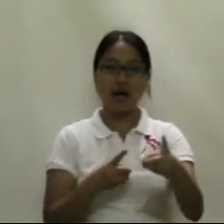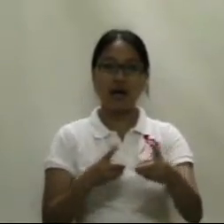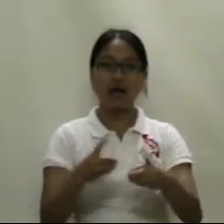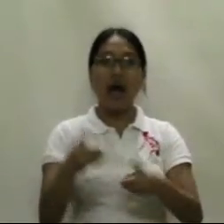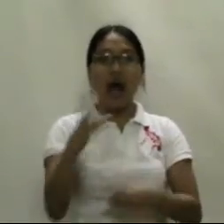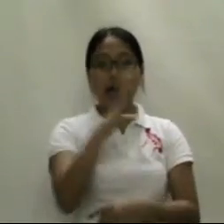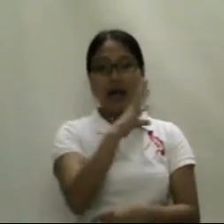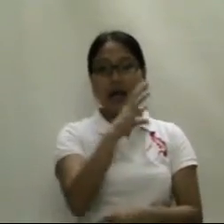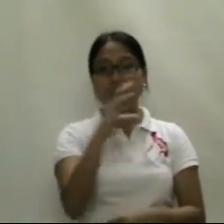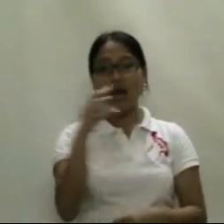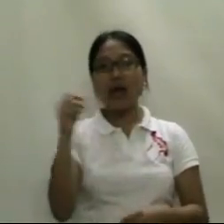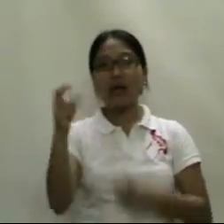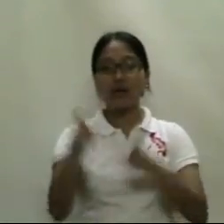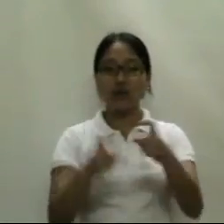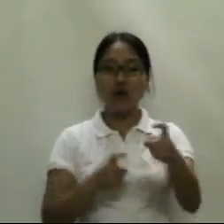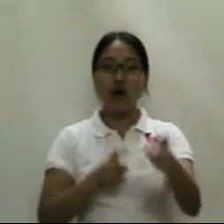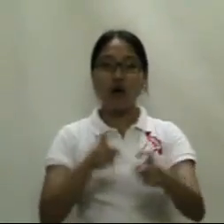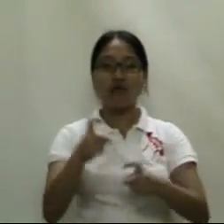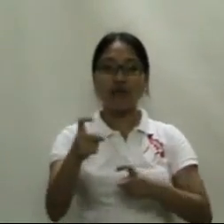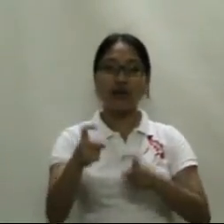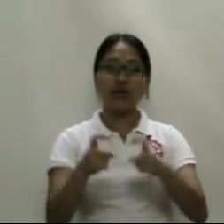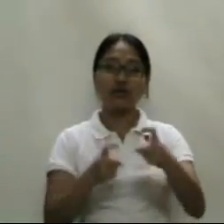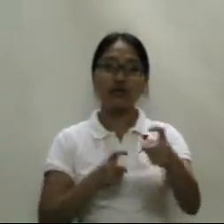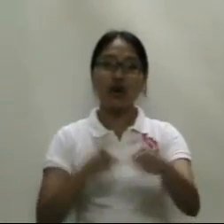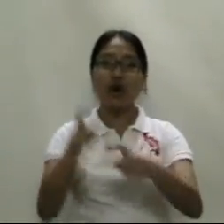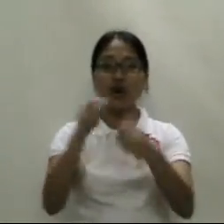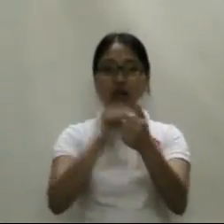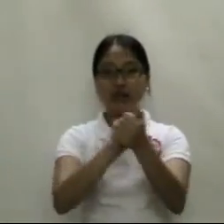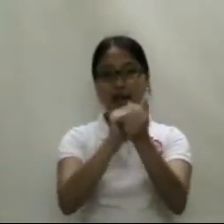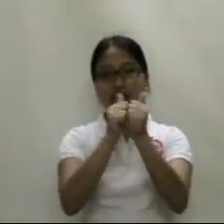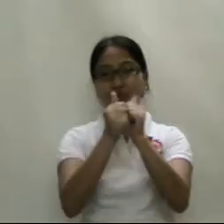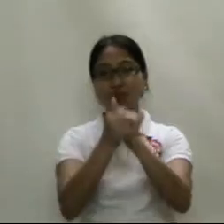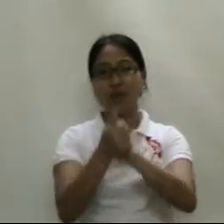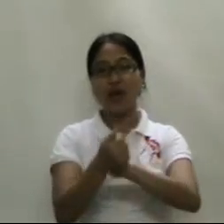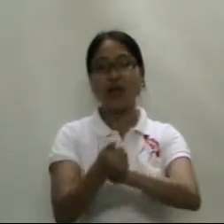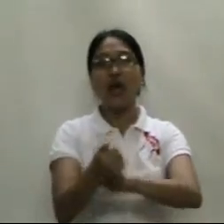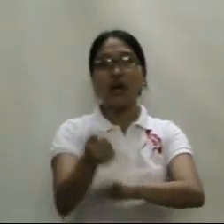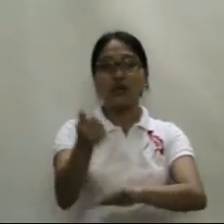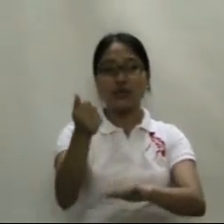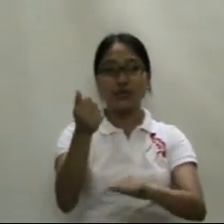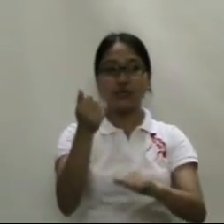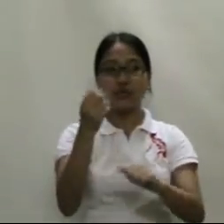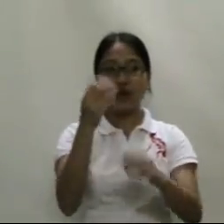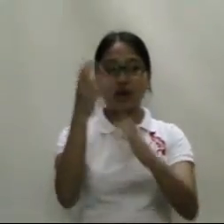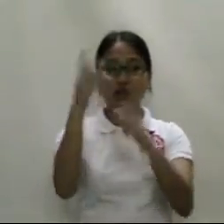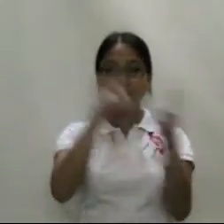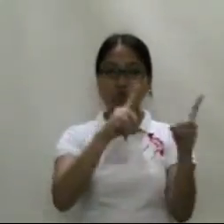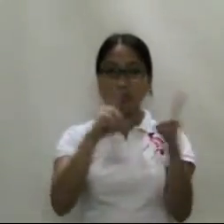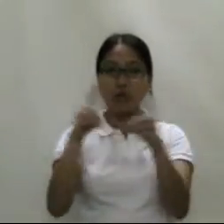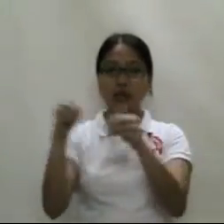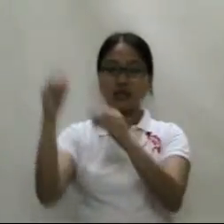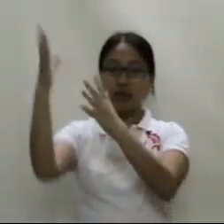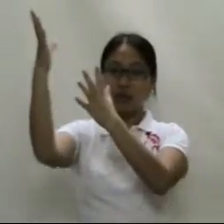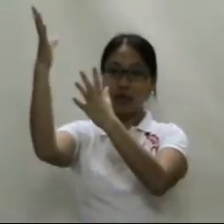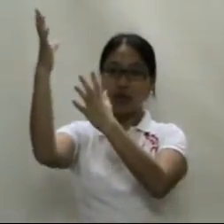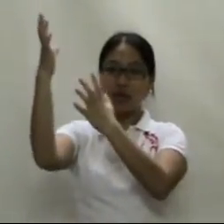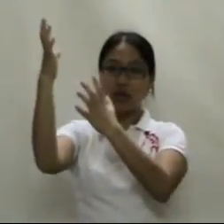My love on my way to the prowess.